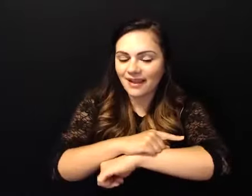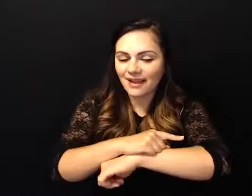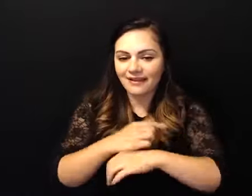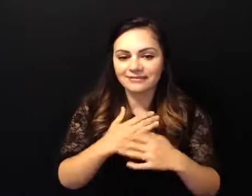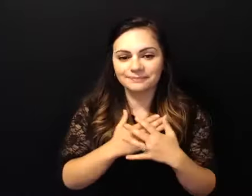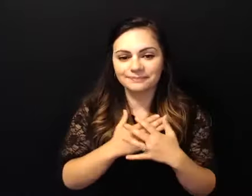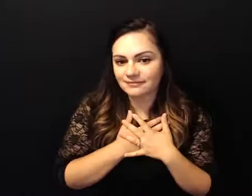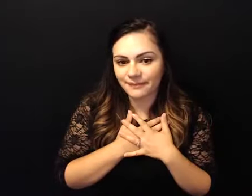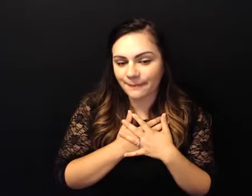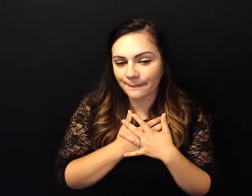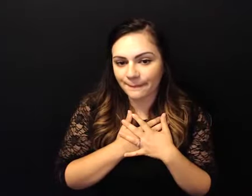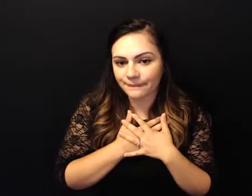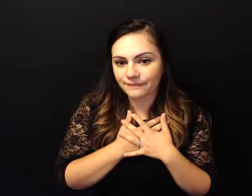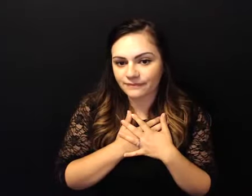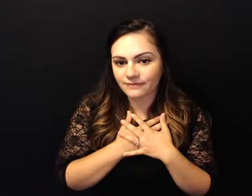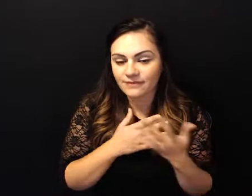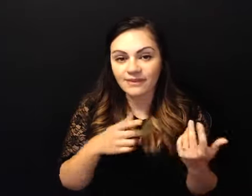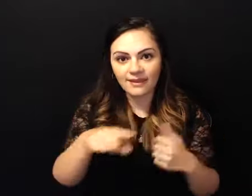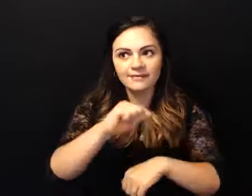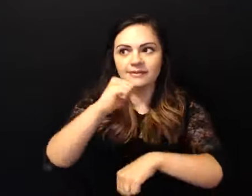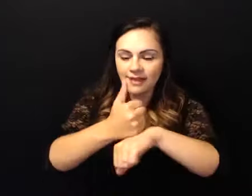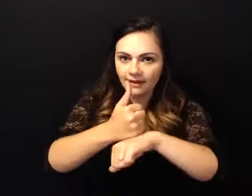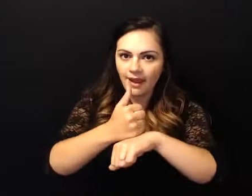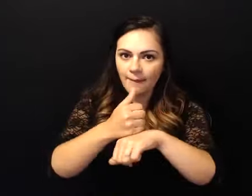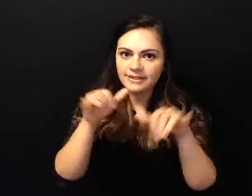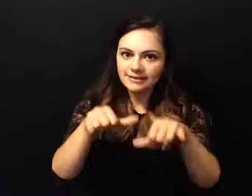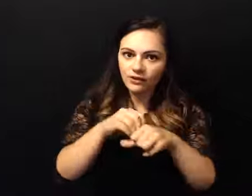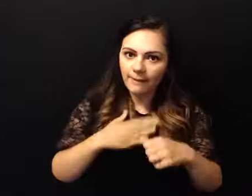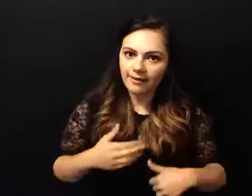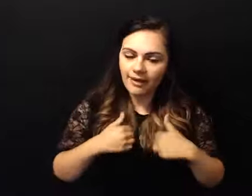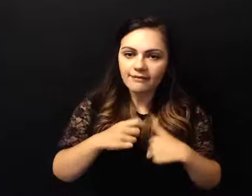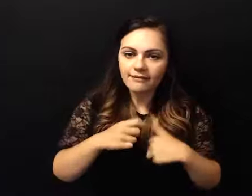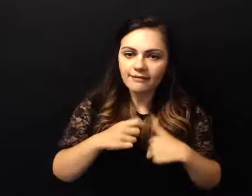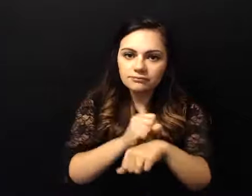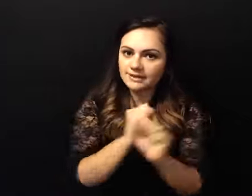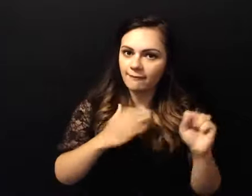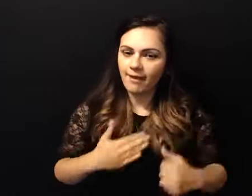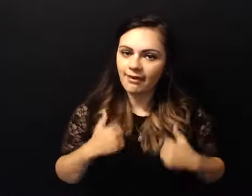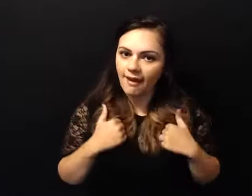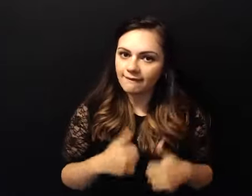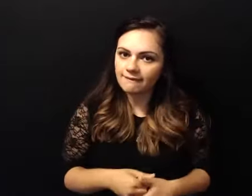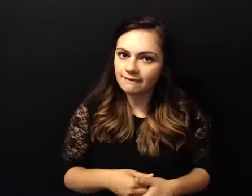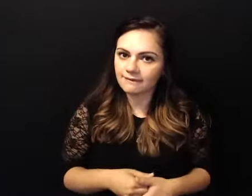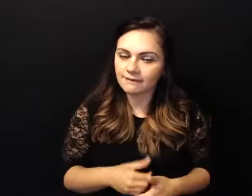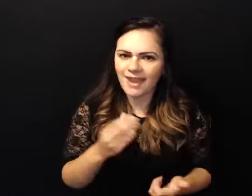set a presence in my life that they saved my life and you would think to yourself how can somebody just giving